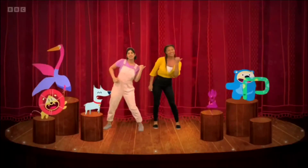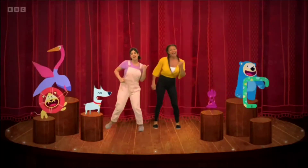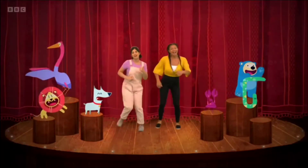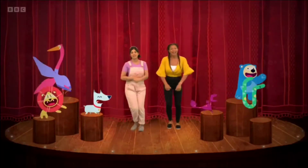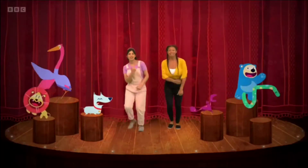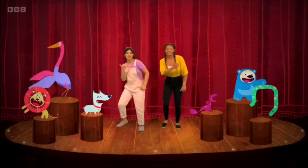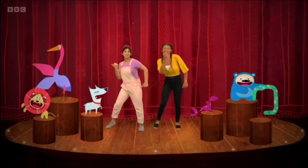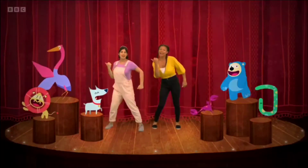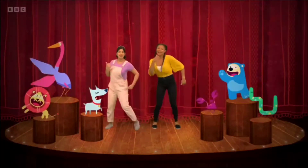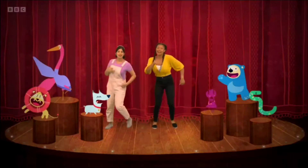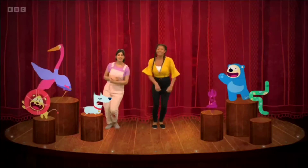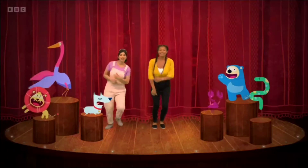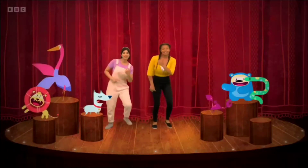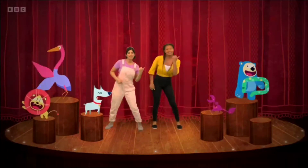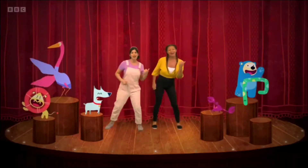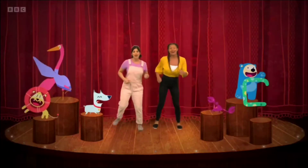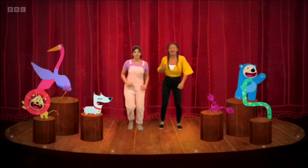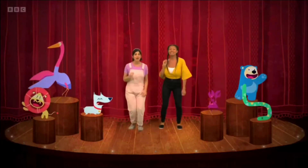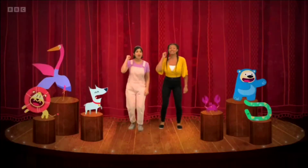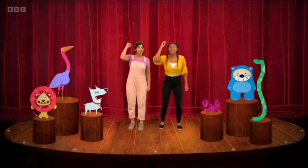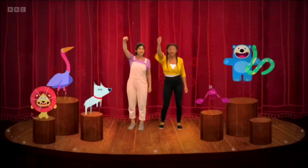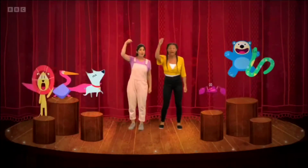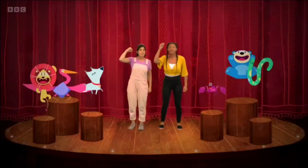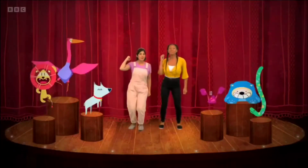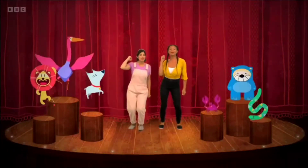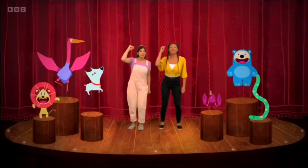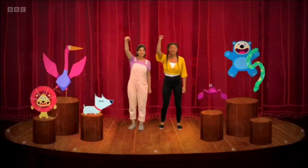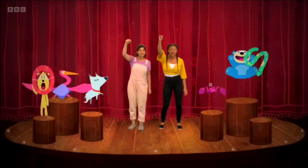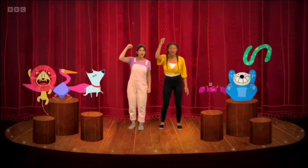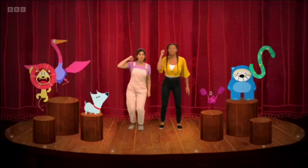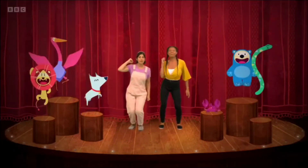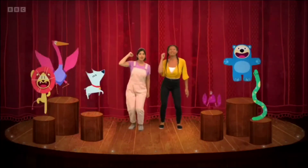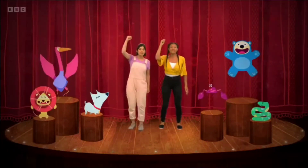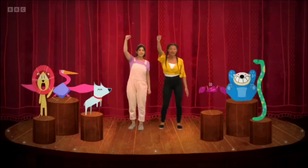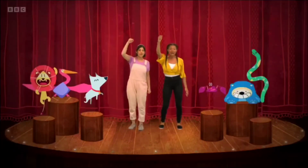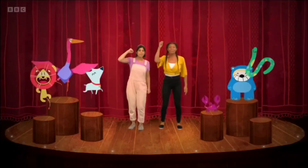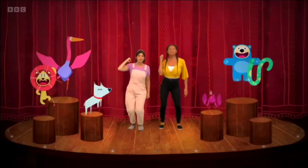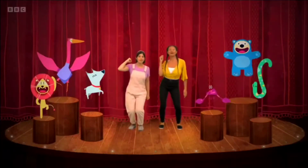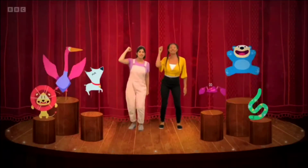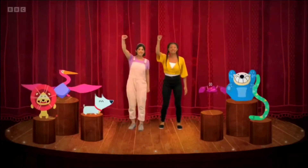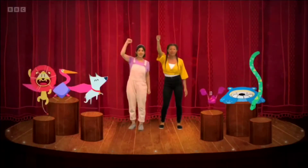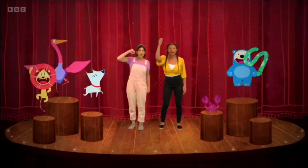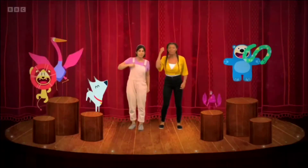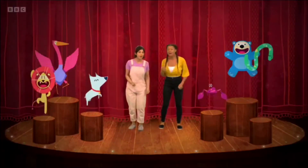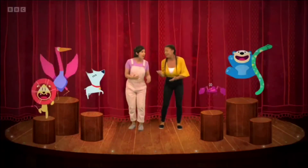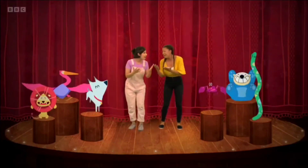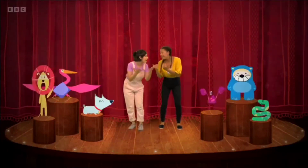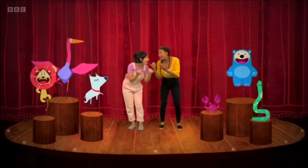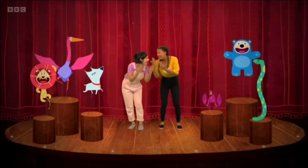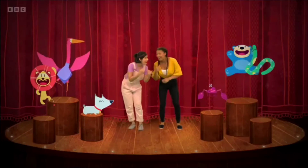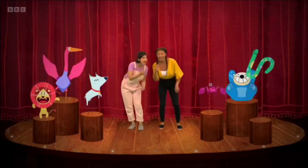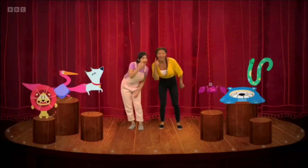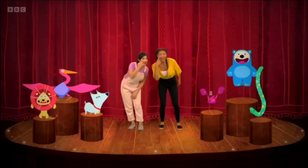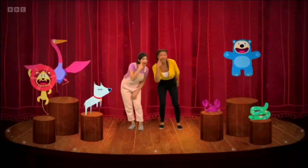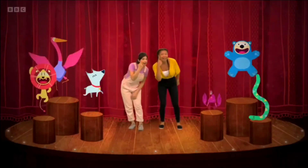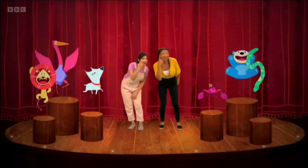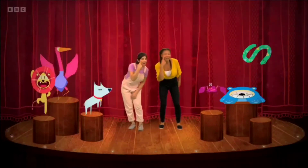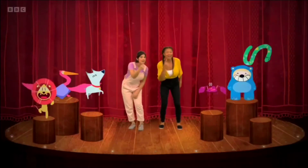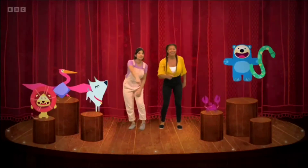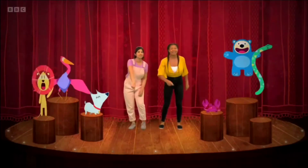dance, dance, dance. Jump, jump, jump, jump. Come on, show us your